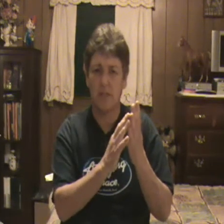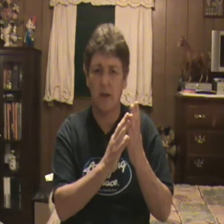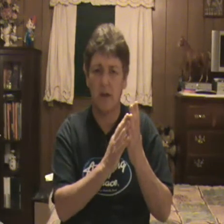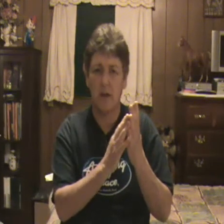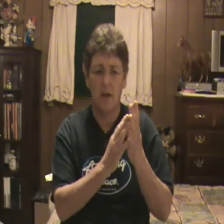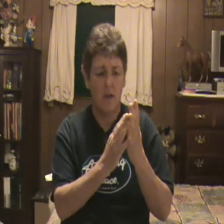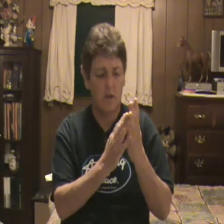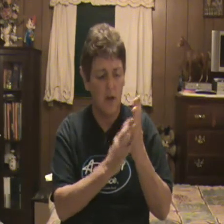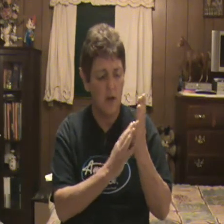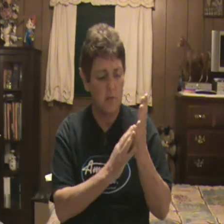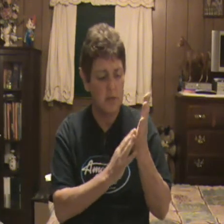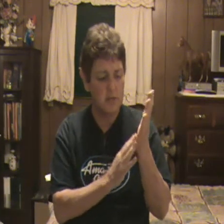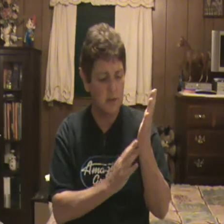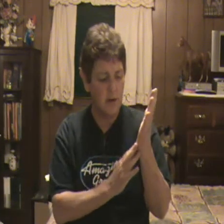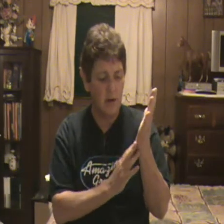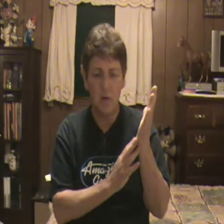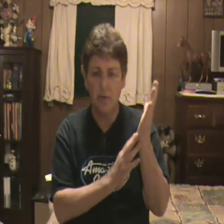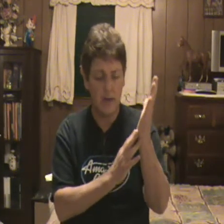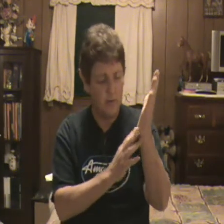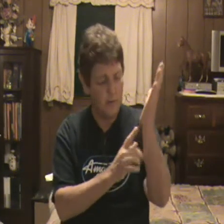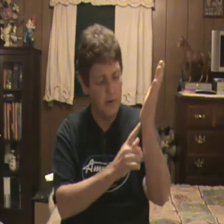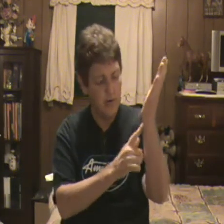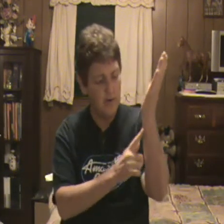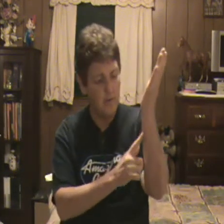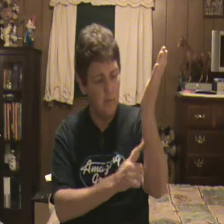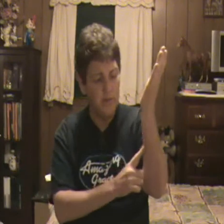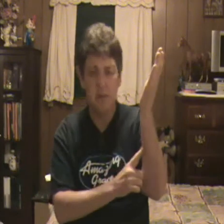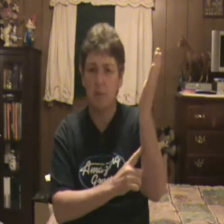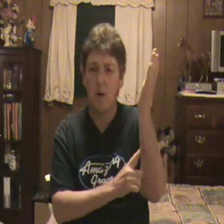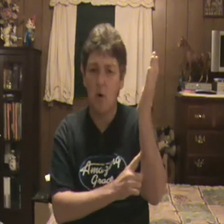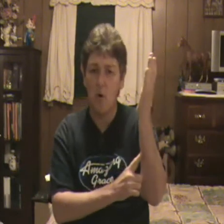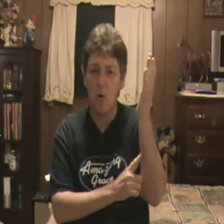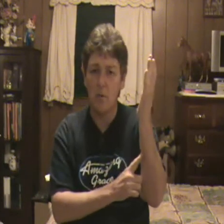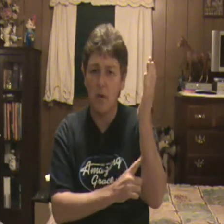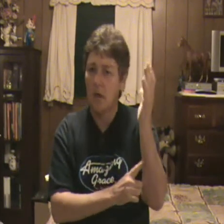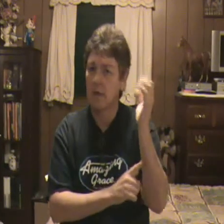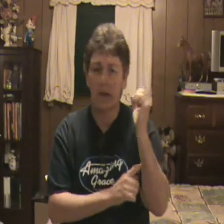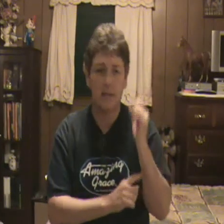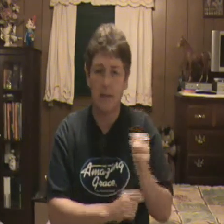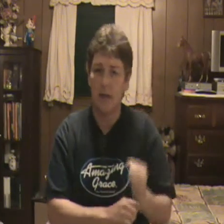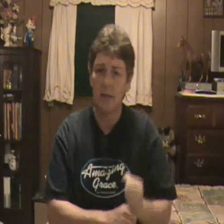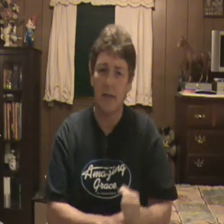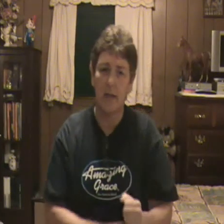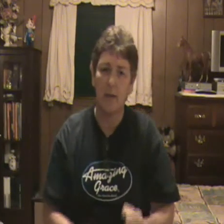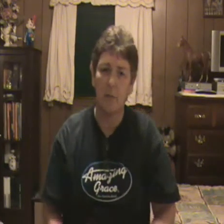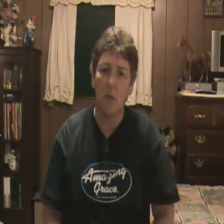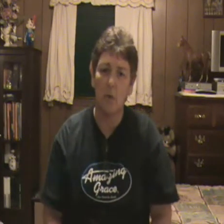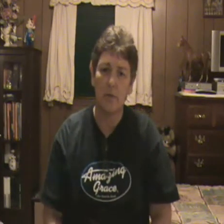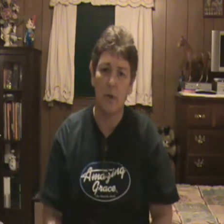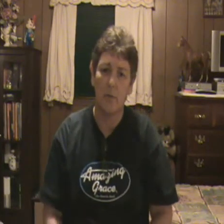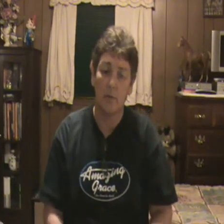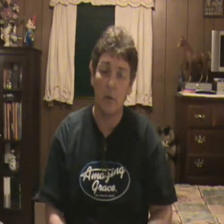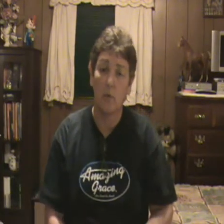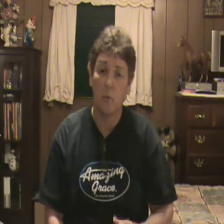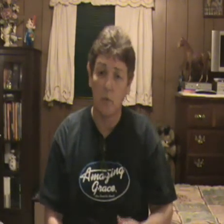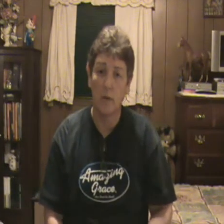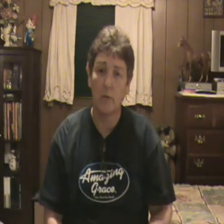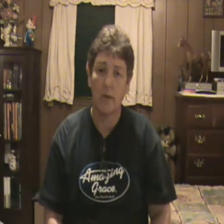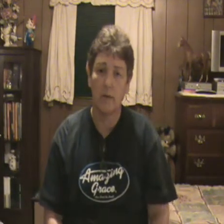numbness all the way down through here. It even went into my arm. So, I did not take any more. So, I really, really like